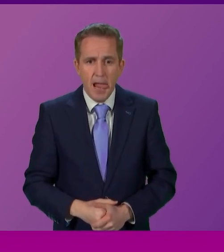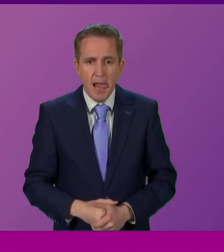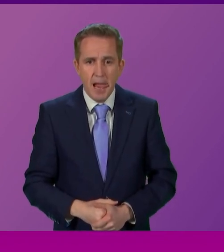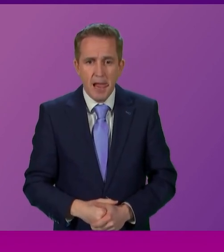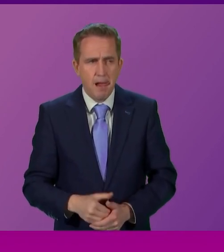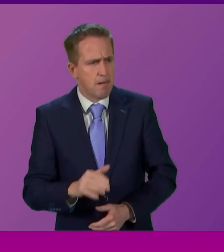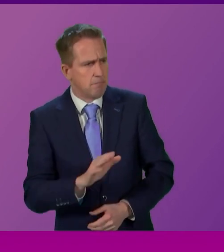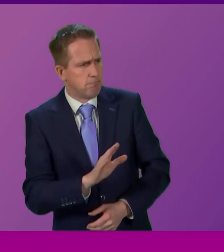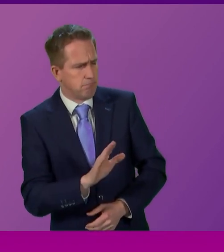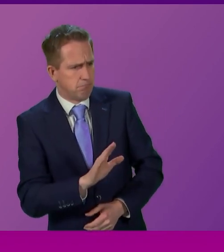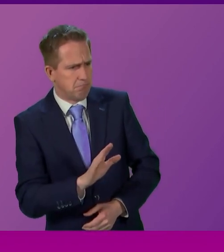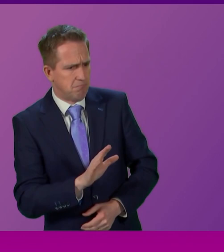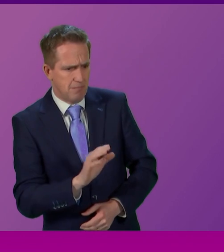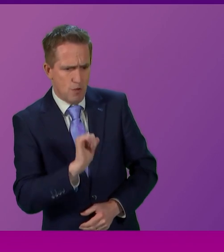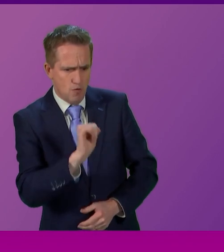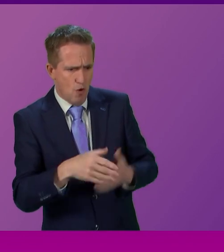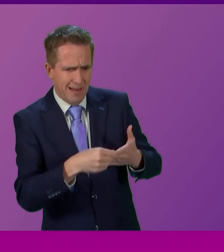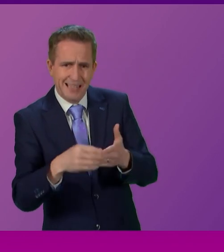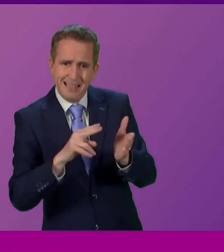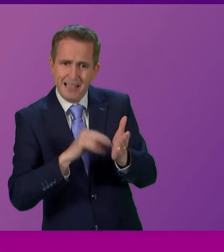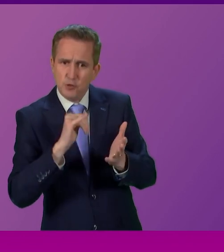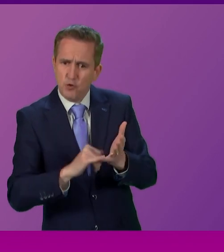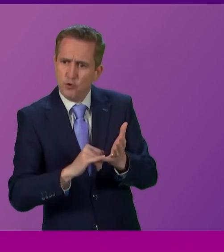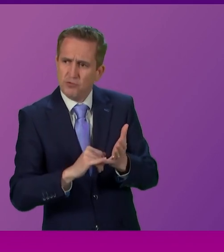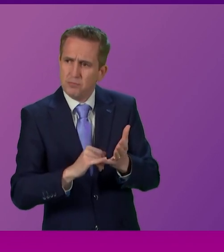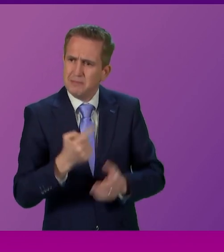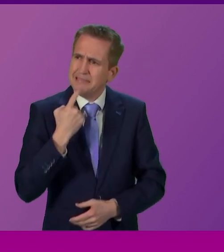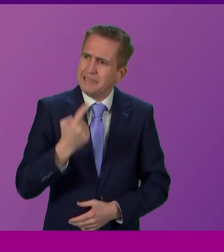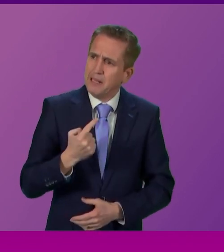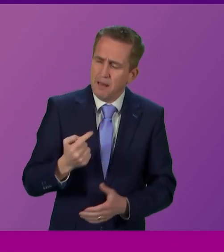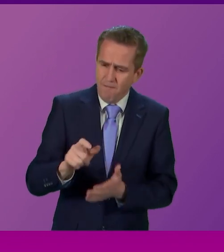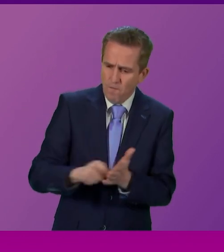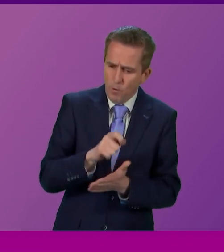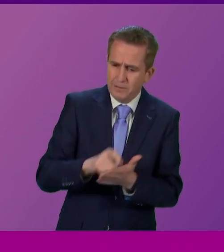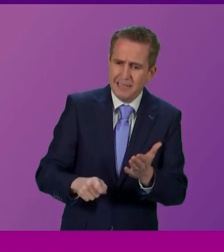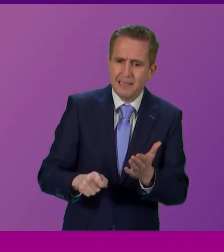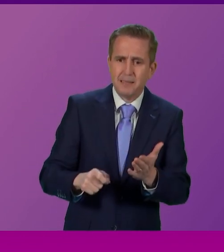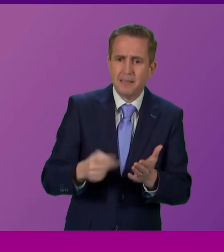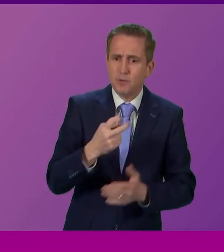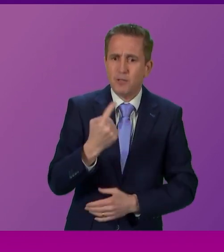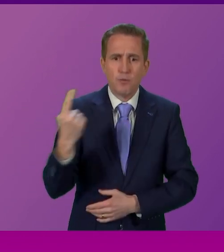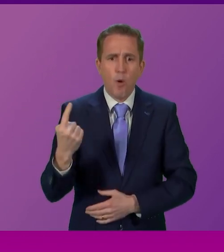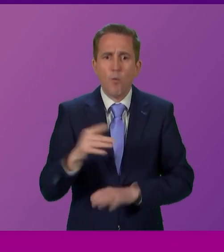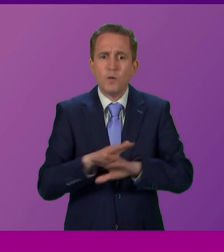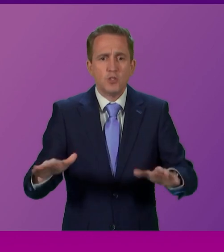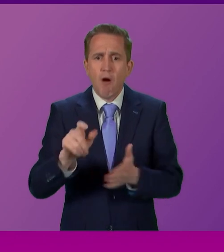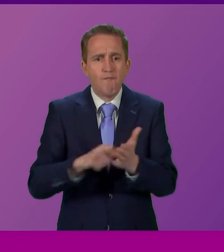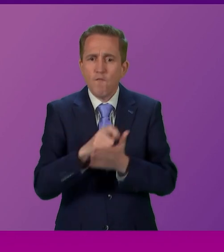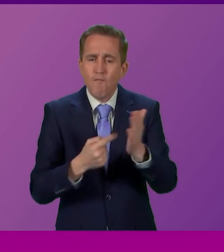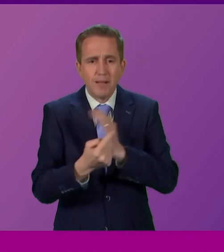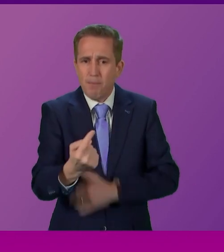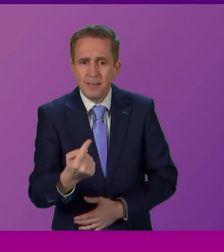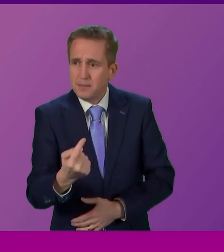Well, not according to your leader, Nicola Sergin, who said that a vote for the SNP in 2021 was not a vote for independence.